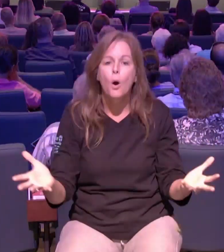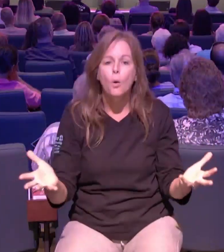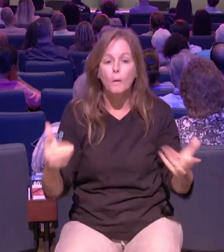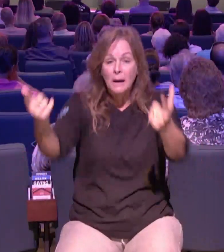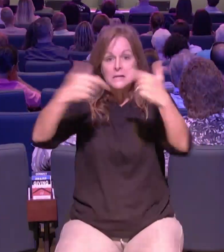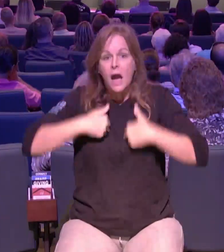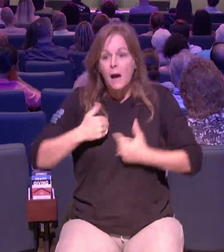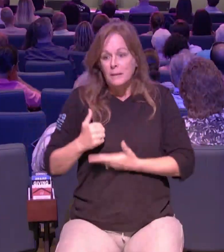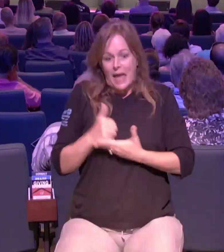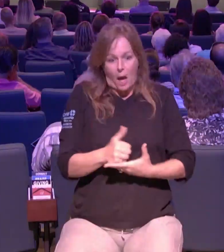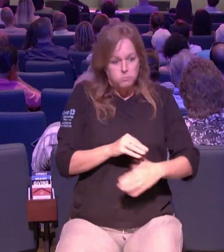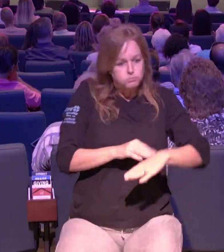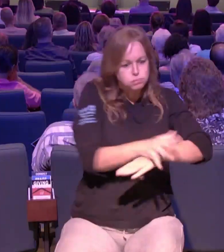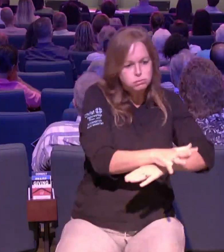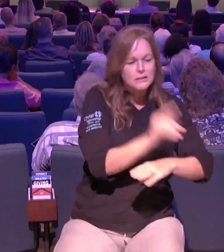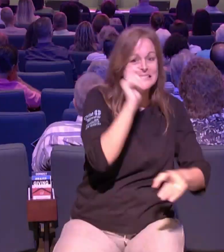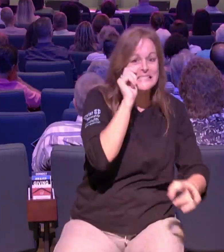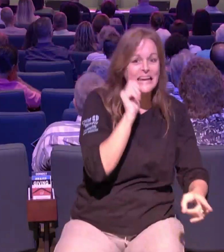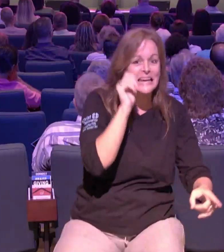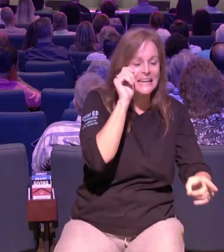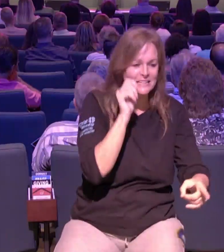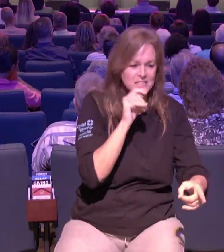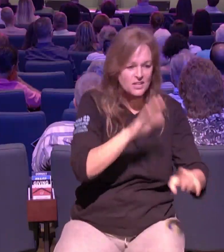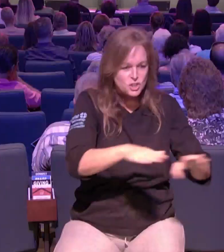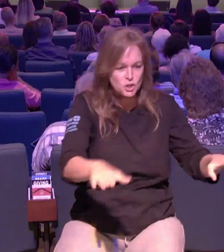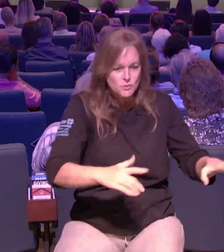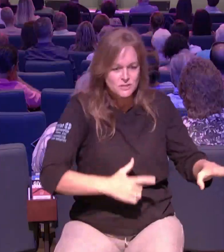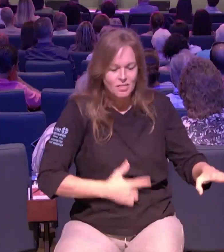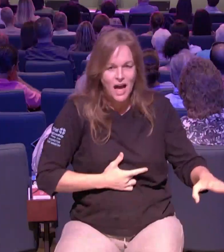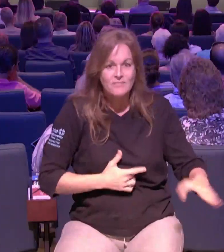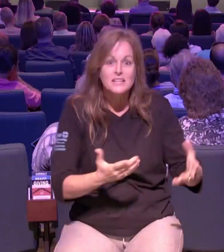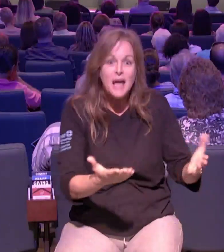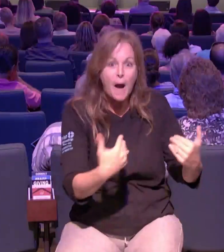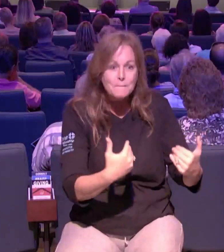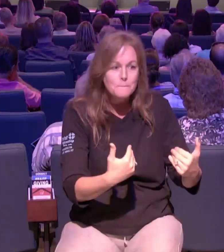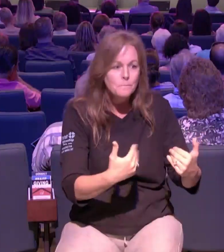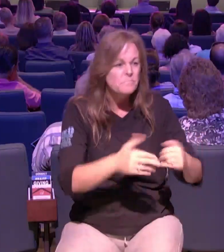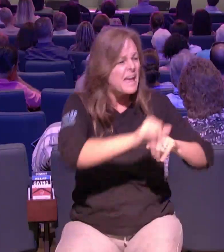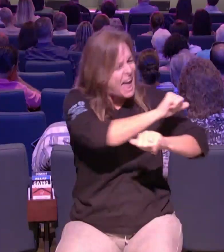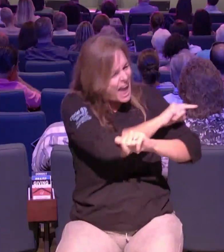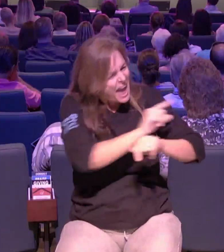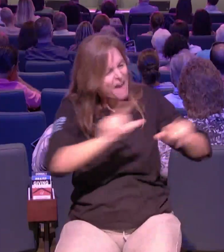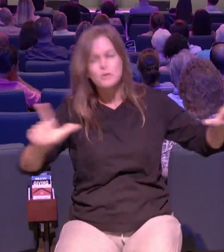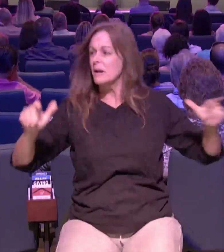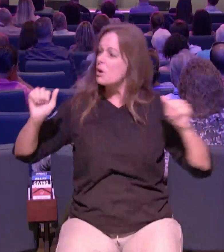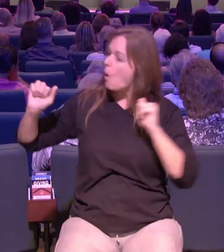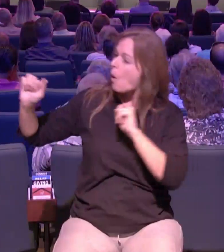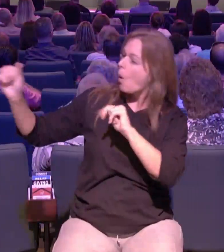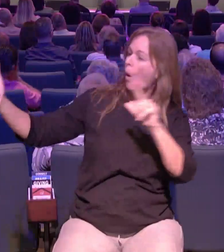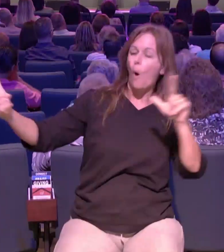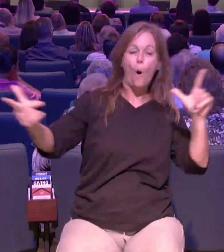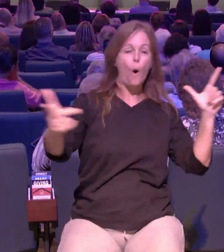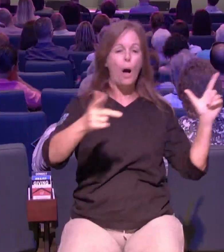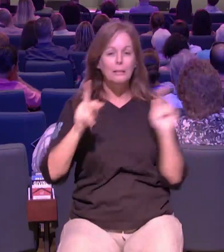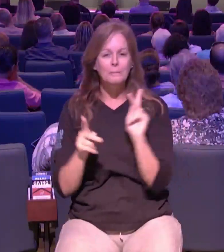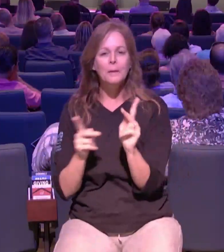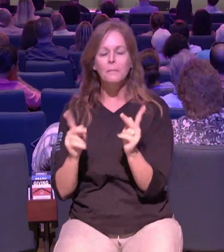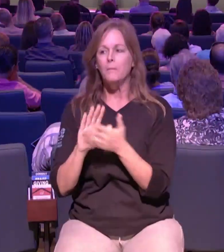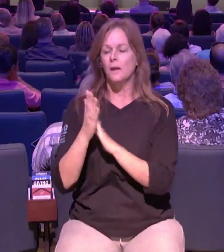generation and make a difference in kids lives i i want everybody that calls christ fellowship their home i